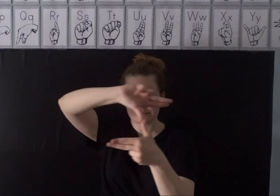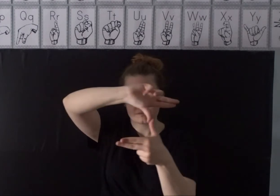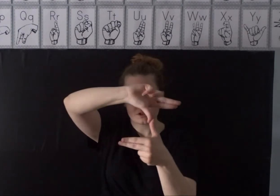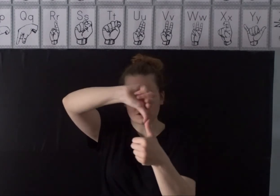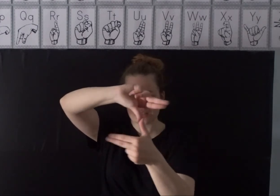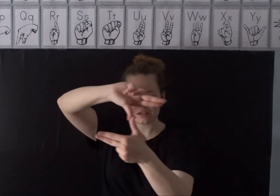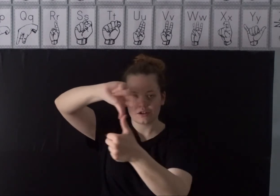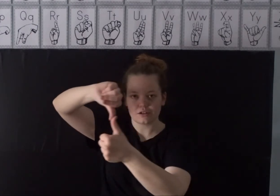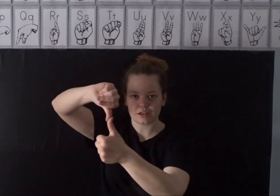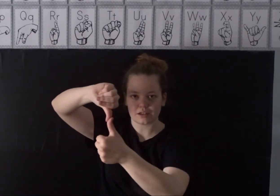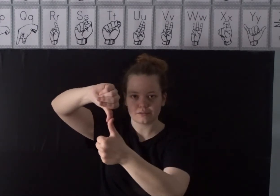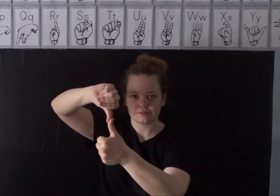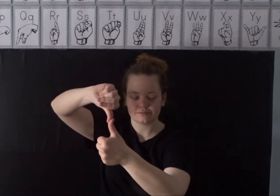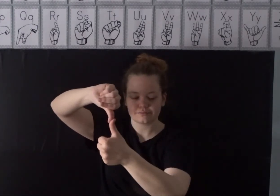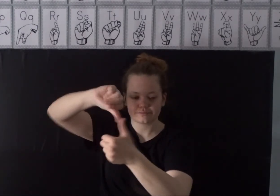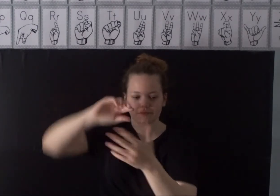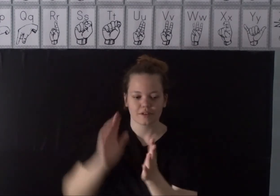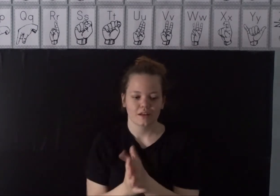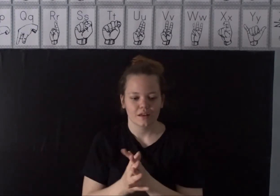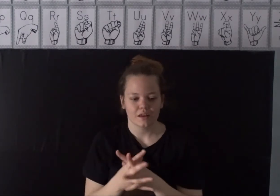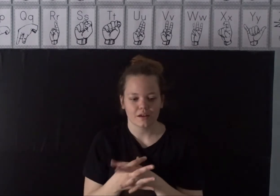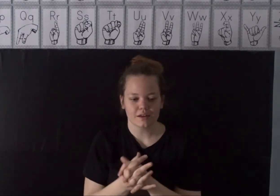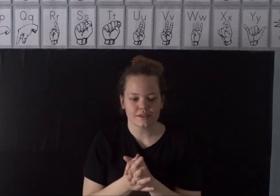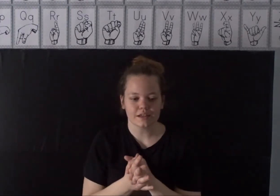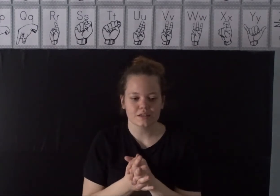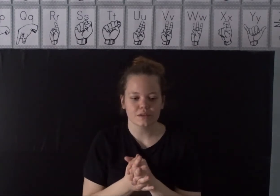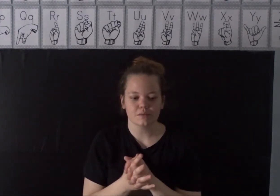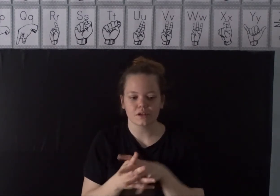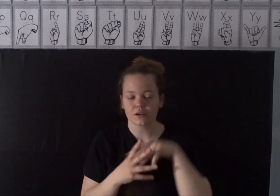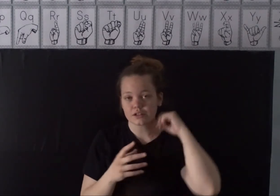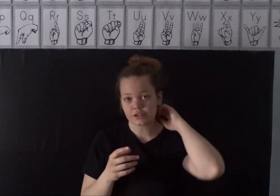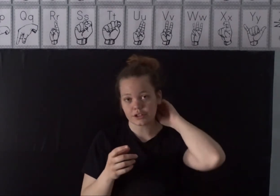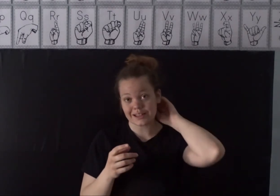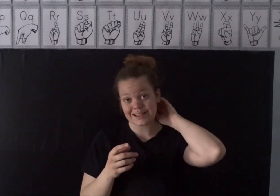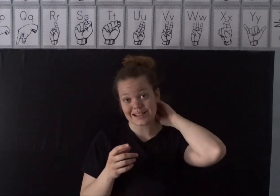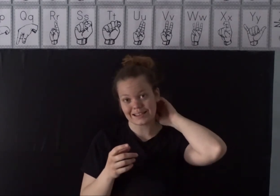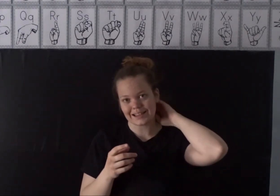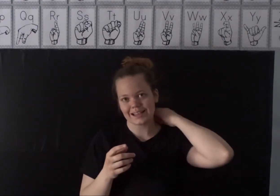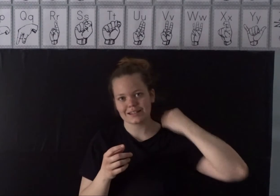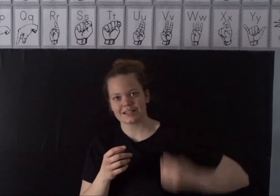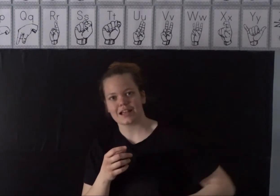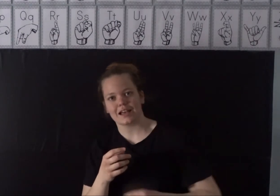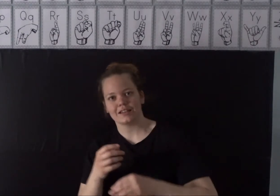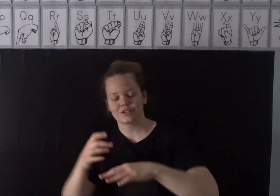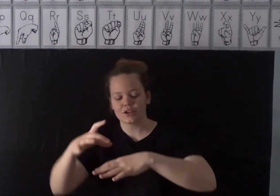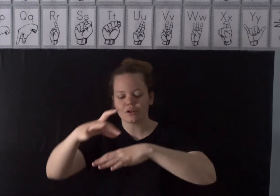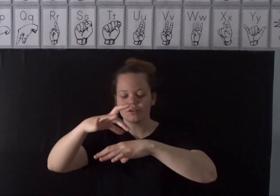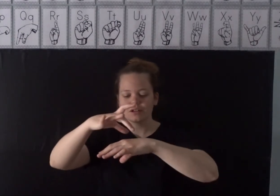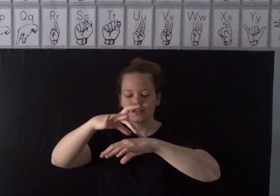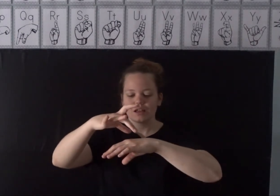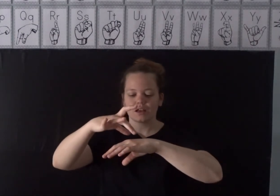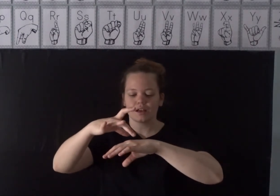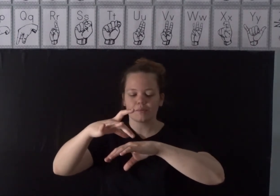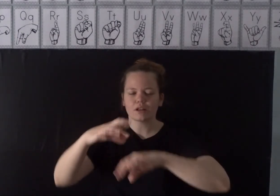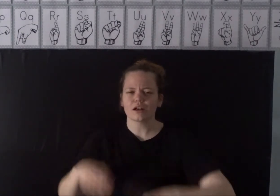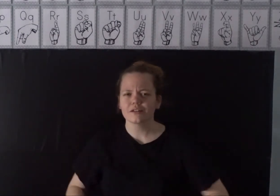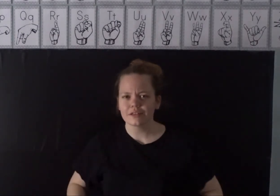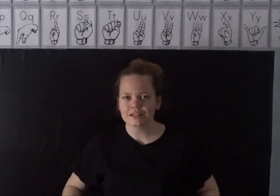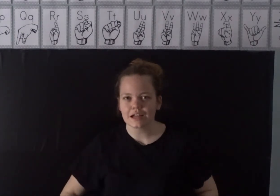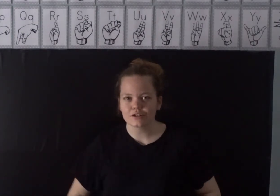So that is hurricane. Alright. The next one that we are going to learn is landslide. So a lot of these natural